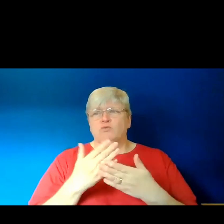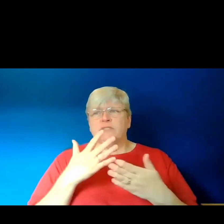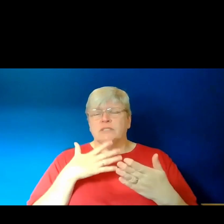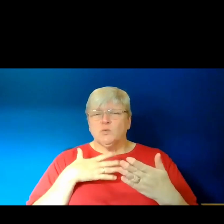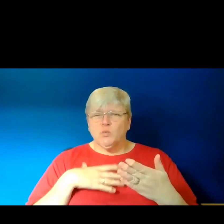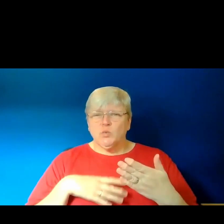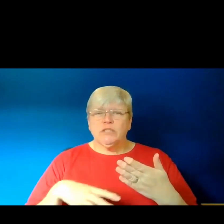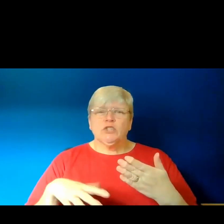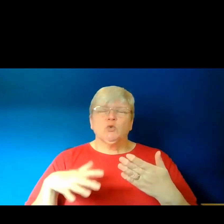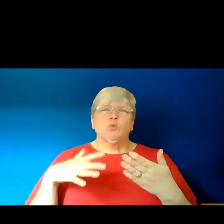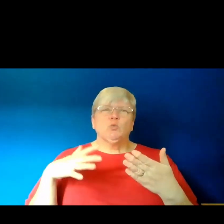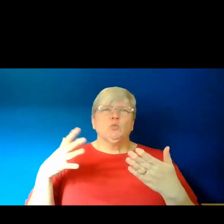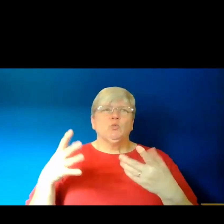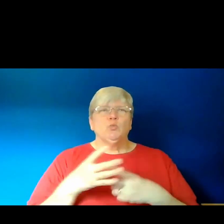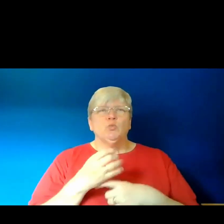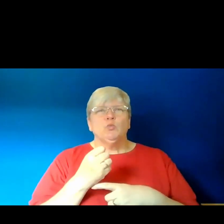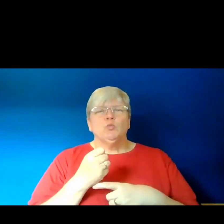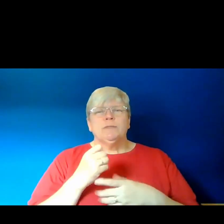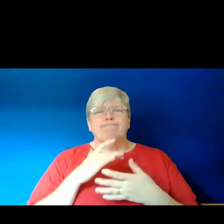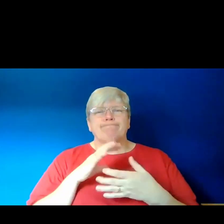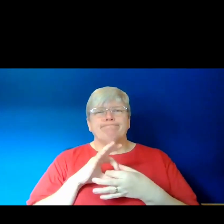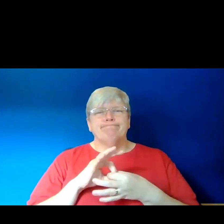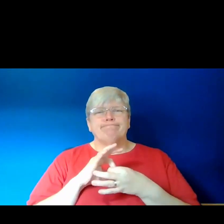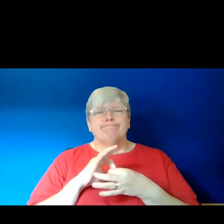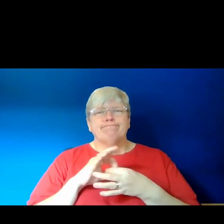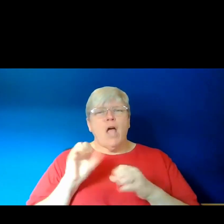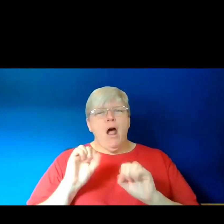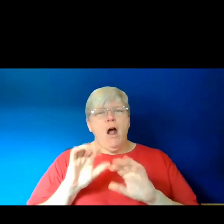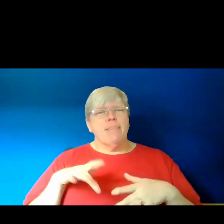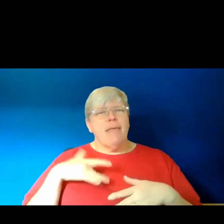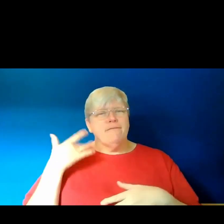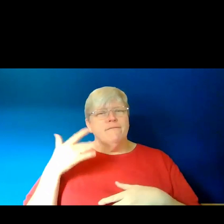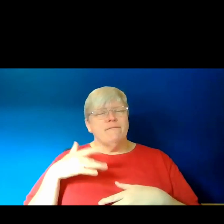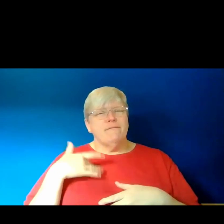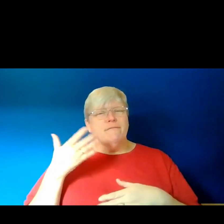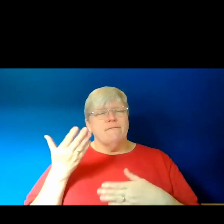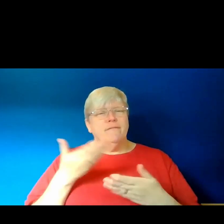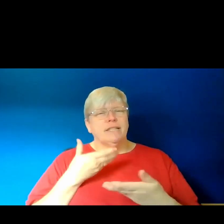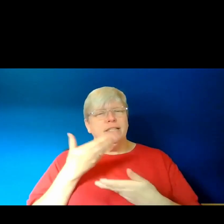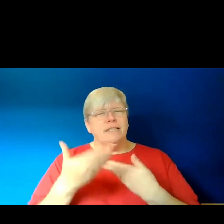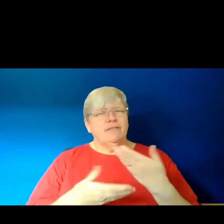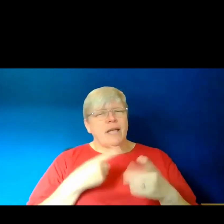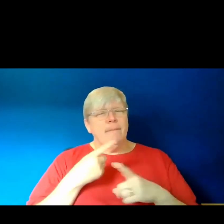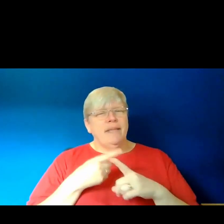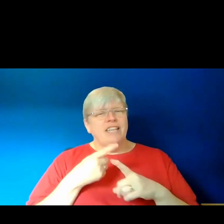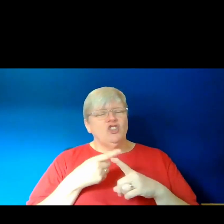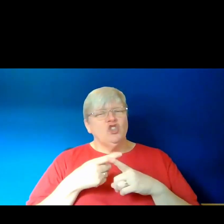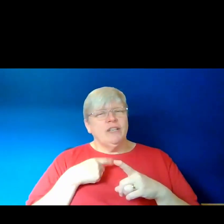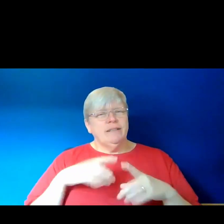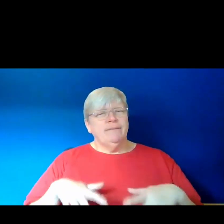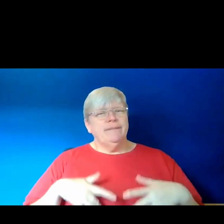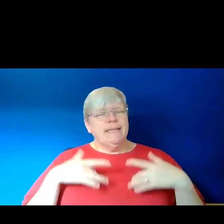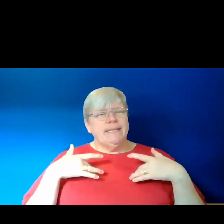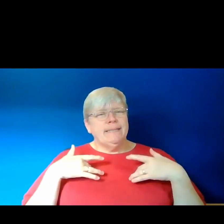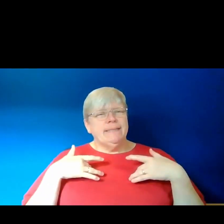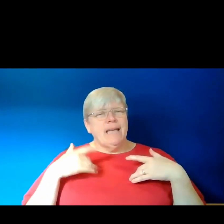get on that intimate term with her life and to give it this sense of immediacy, because I was